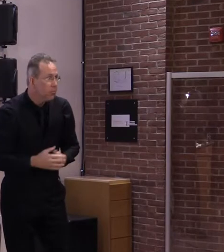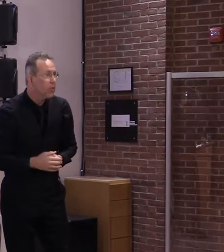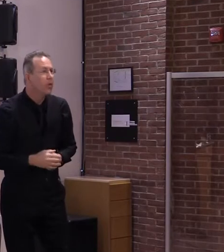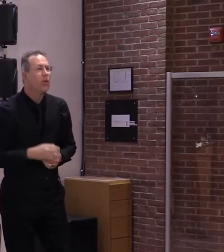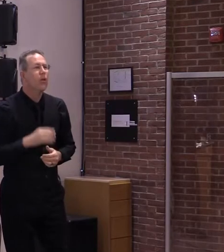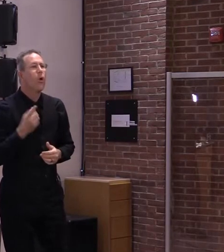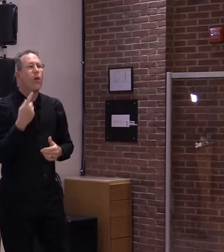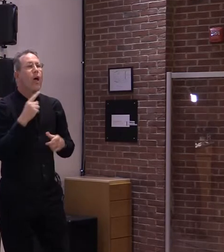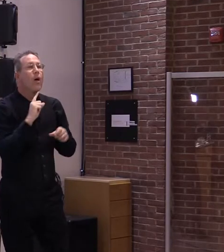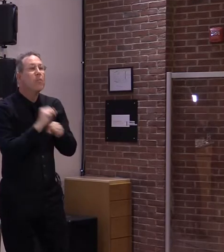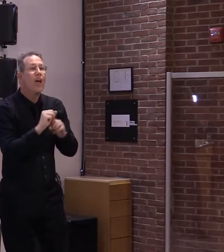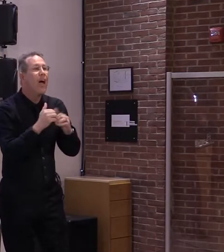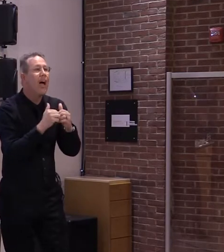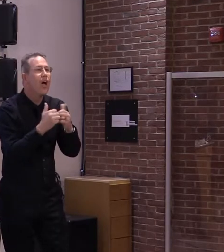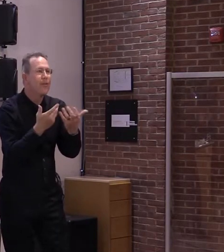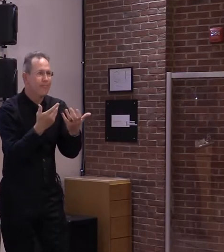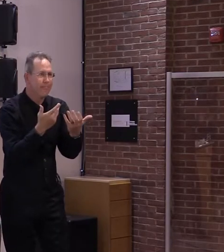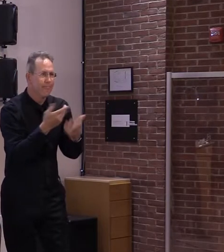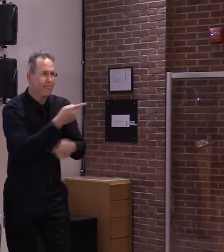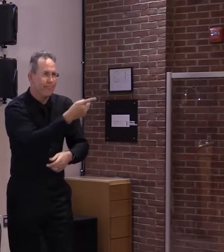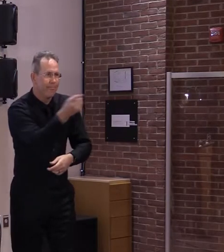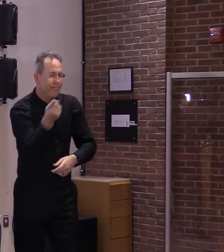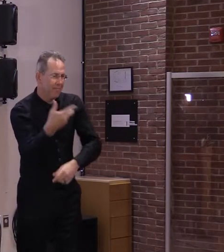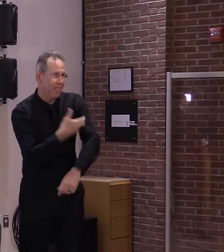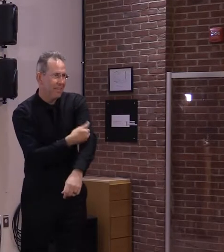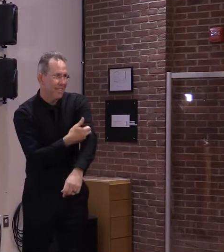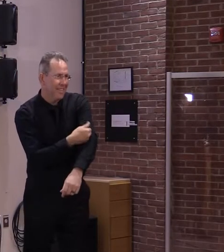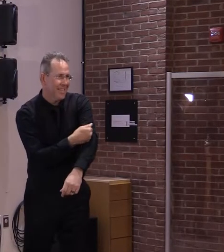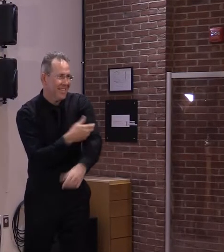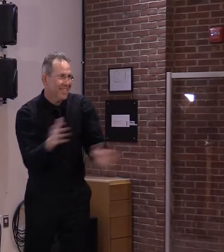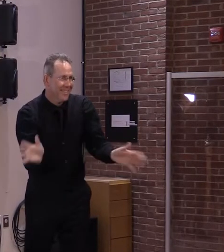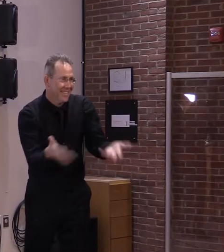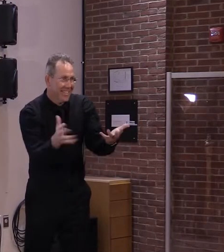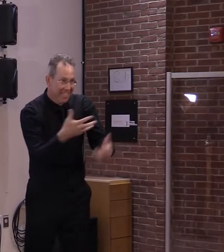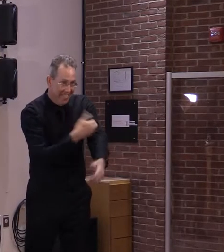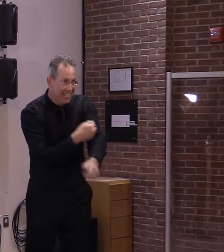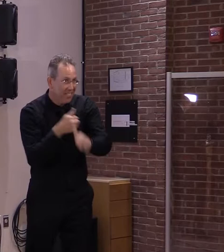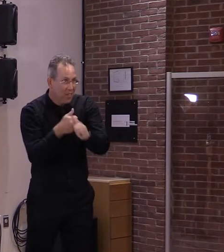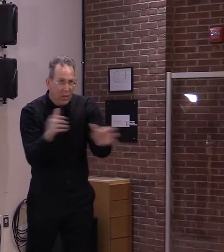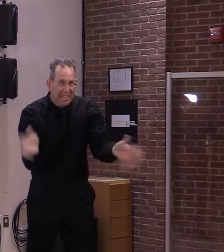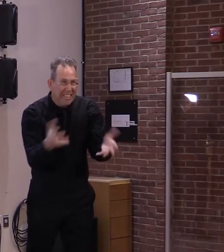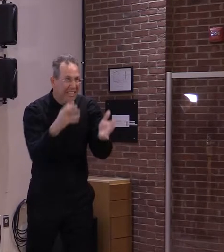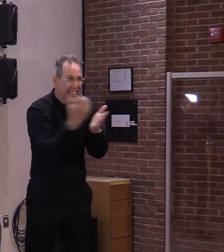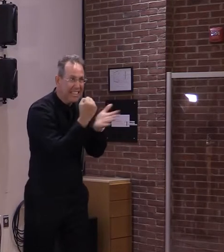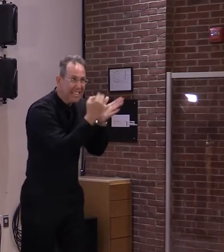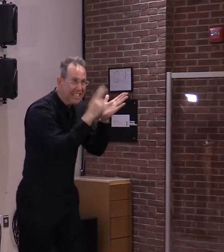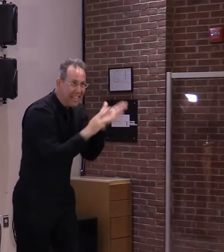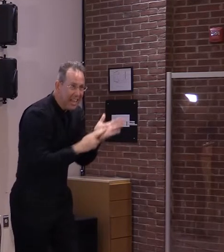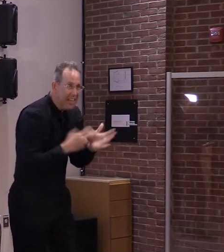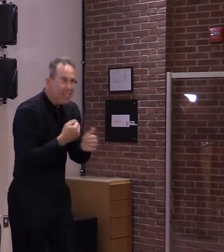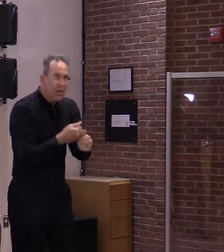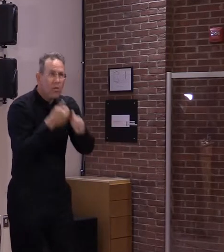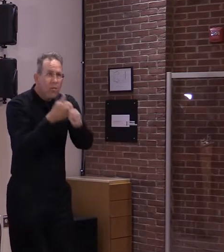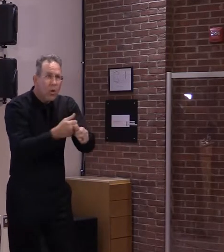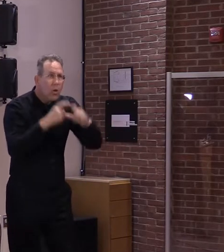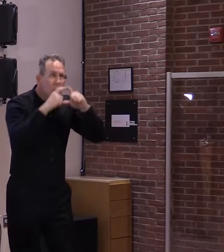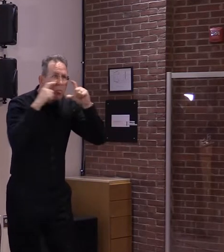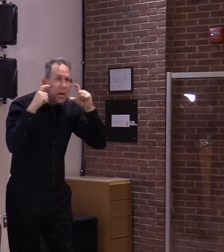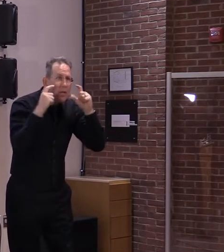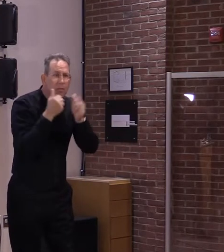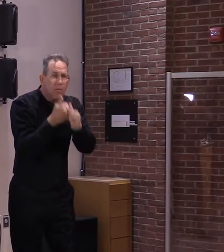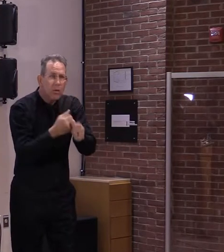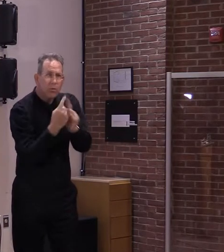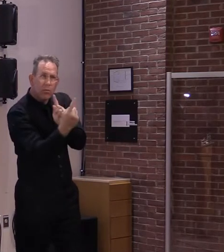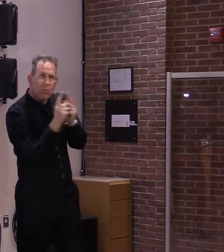our part. We follow the public health guidance and we all step up to get vaccinated and we do that as quickly as we